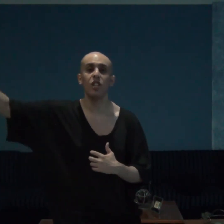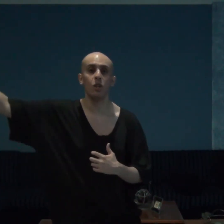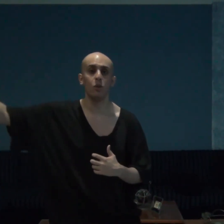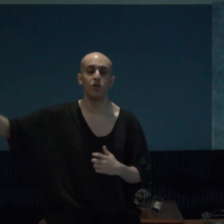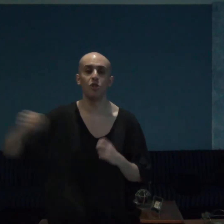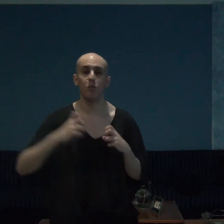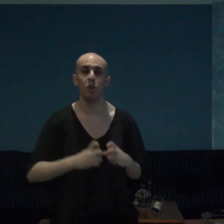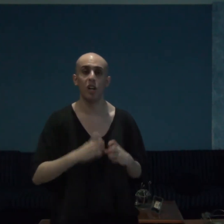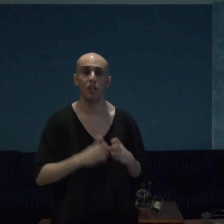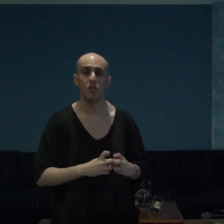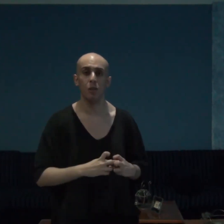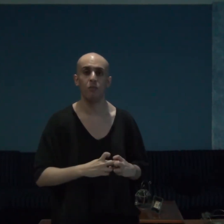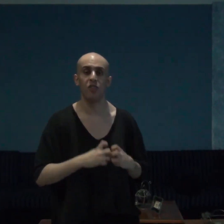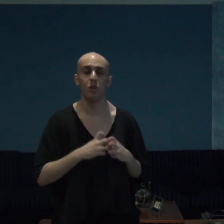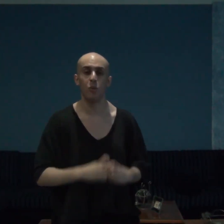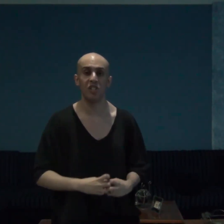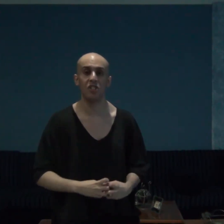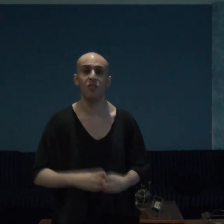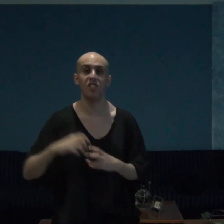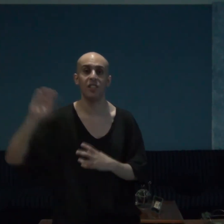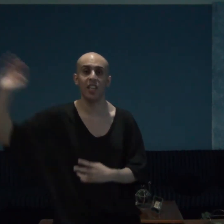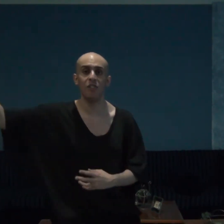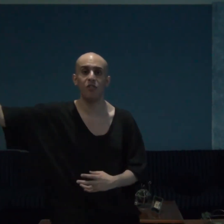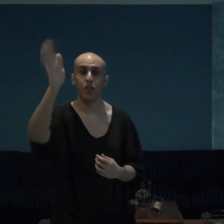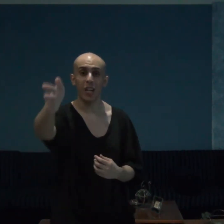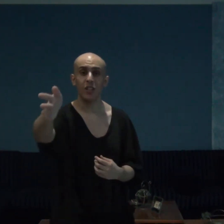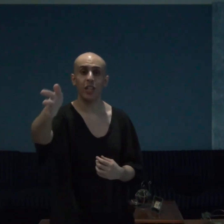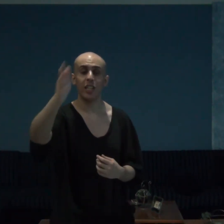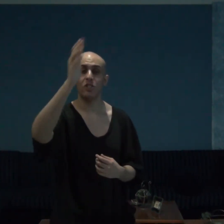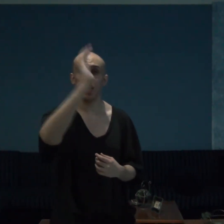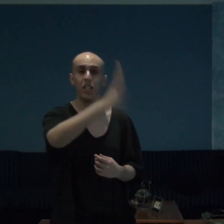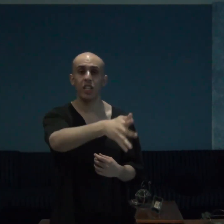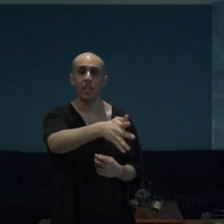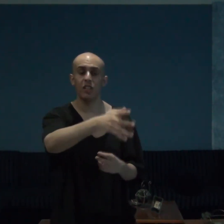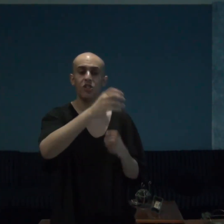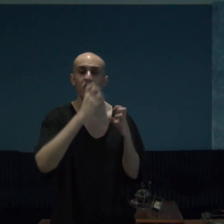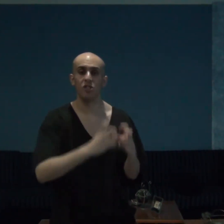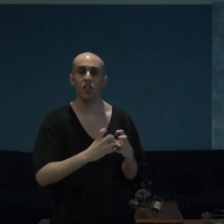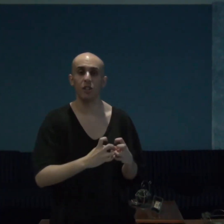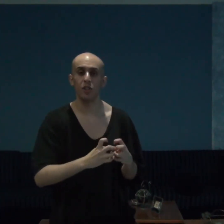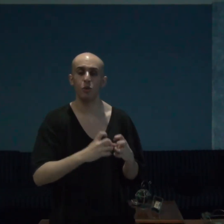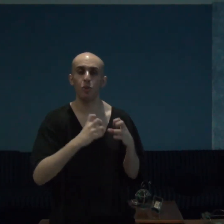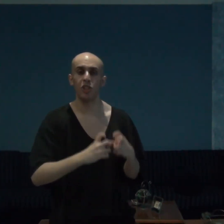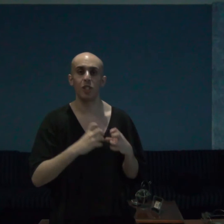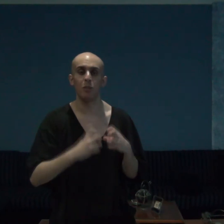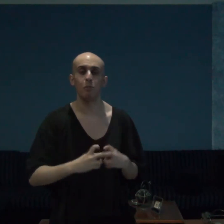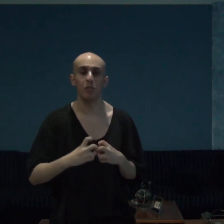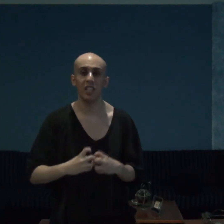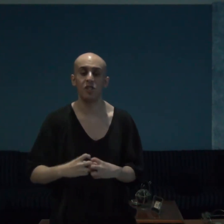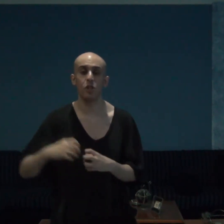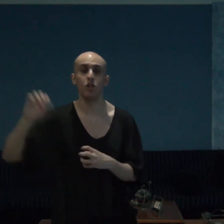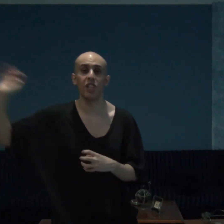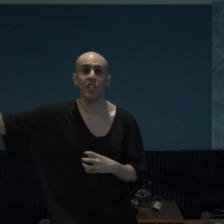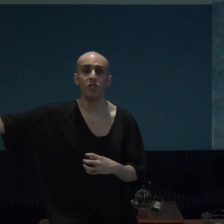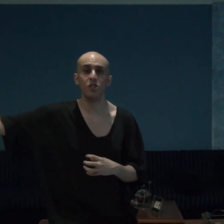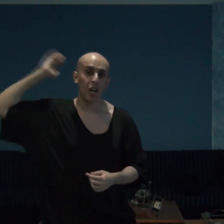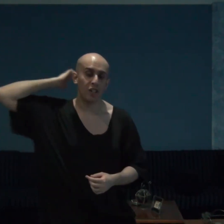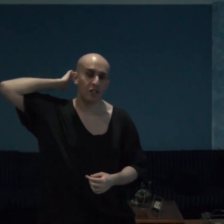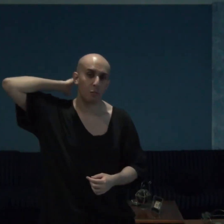goes and will haunt him for the rest of his life that guys and gals is the curse which has been placed on Guts hence the